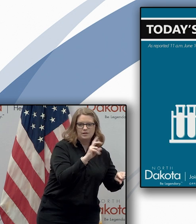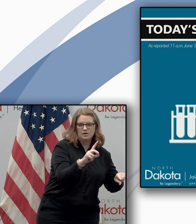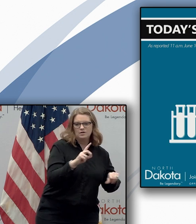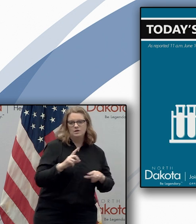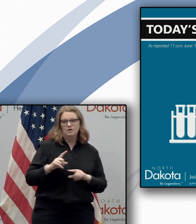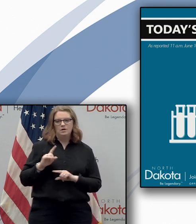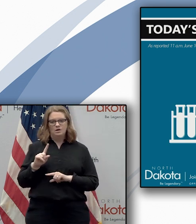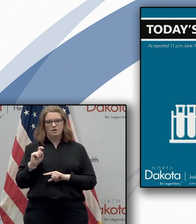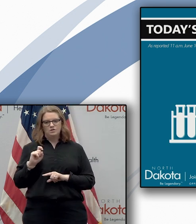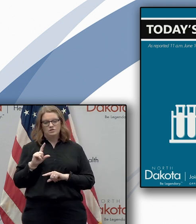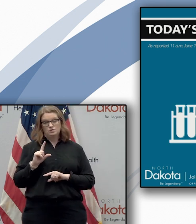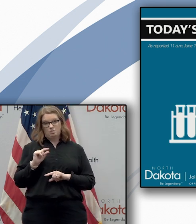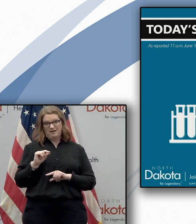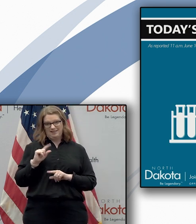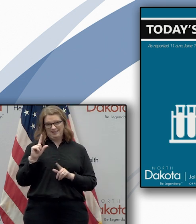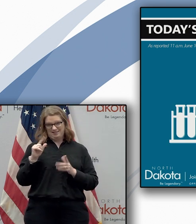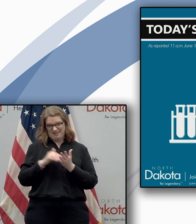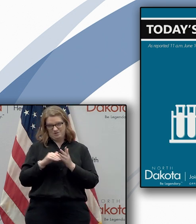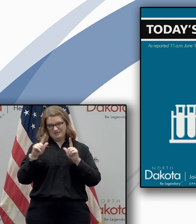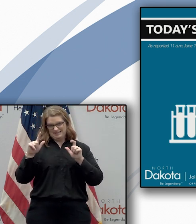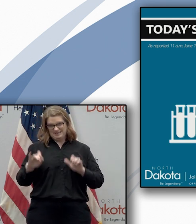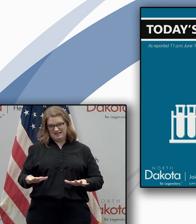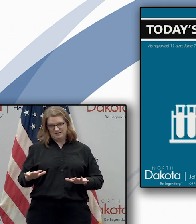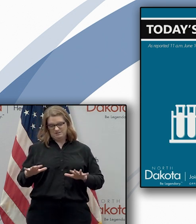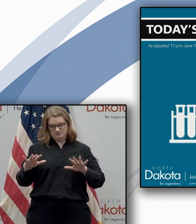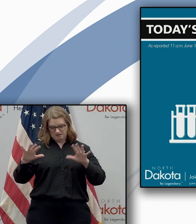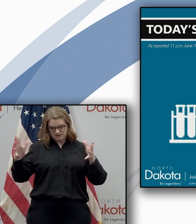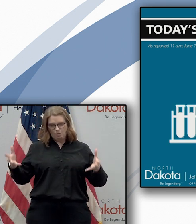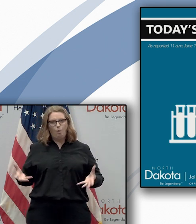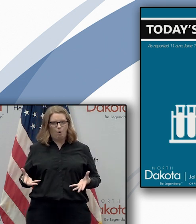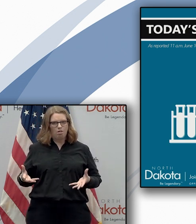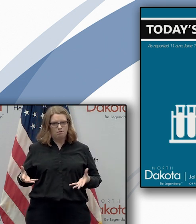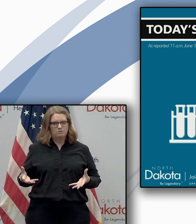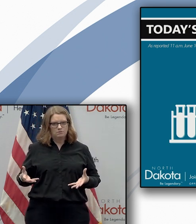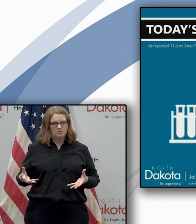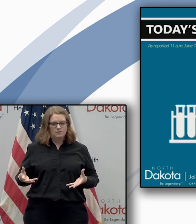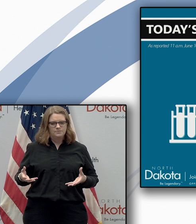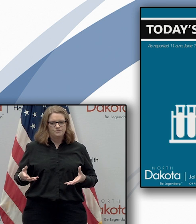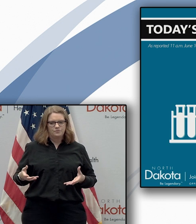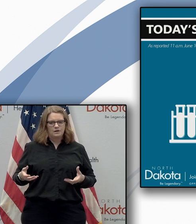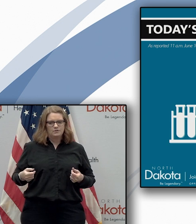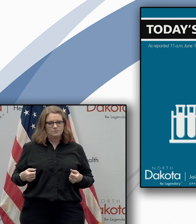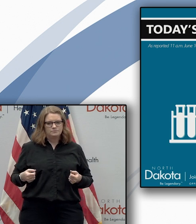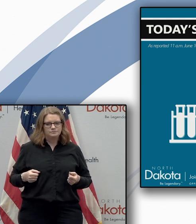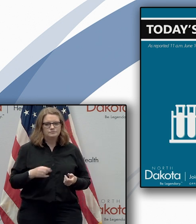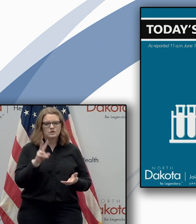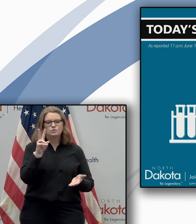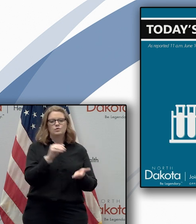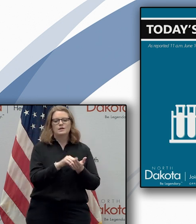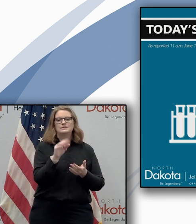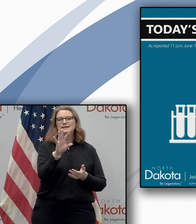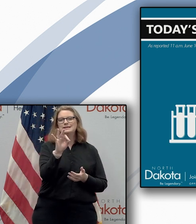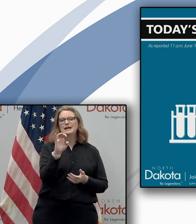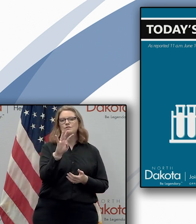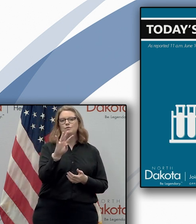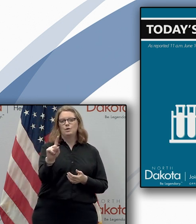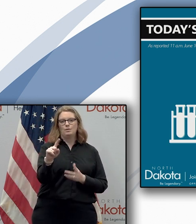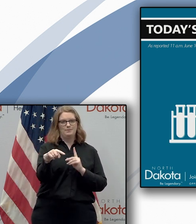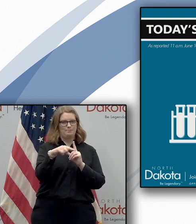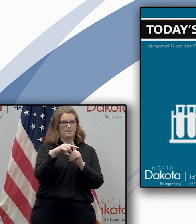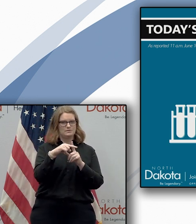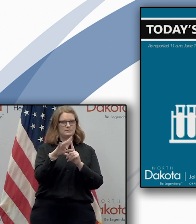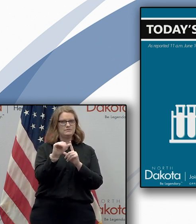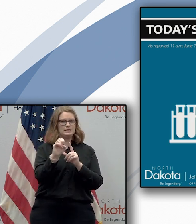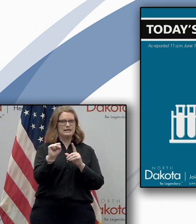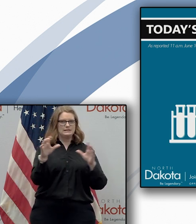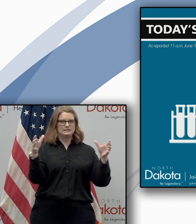under 120 000 tests all total uh that that testing produced uh 2941 positive